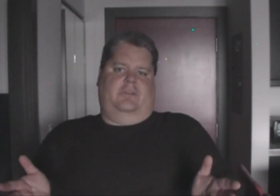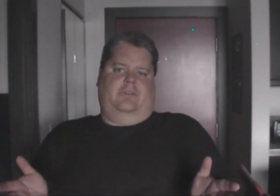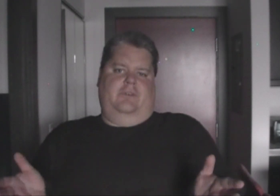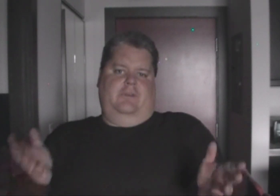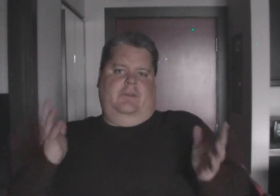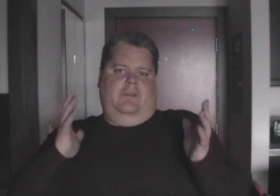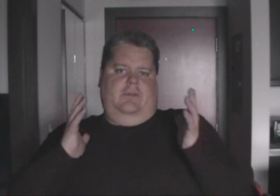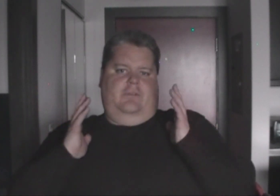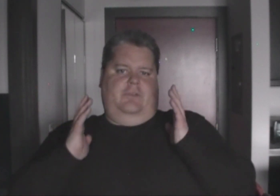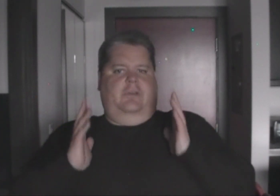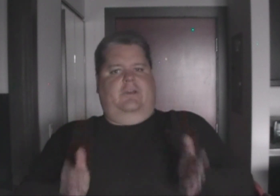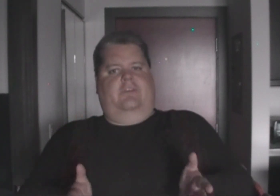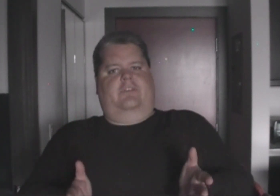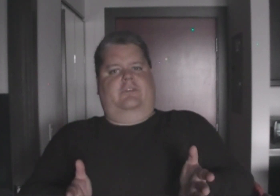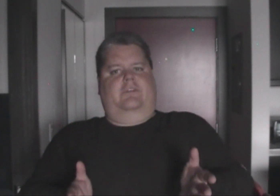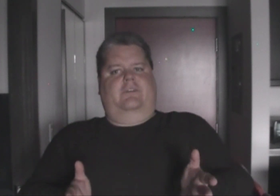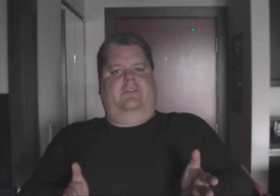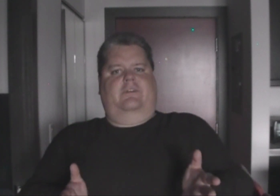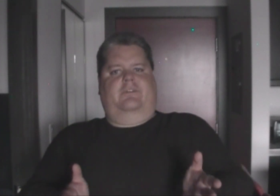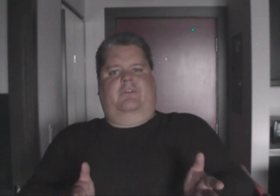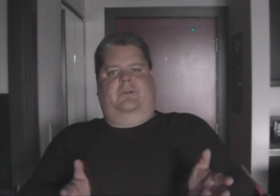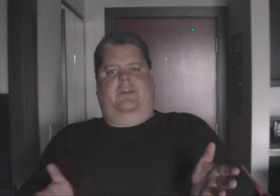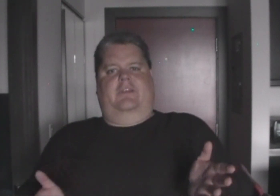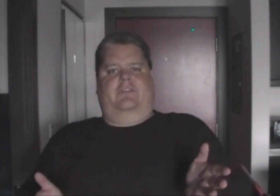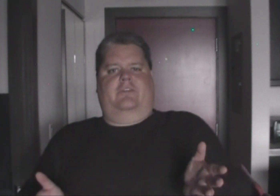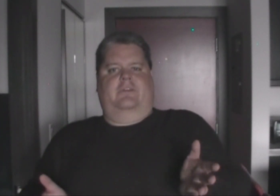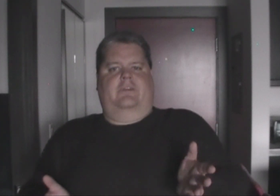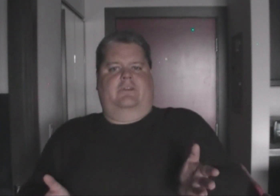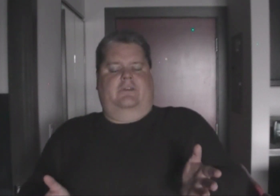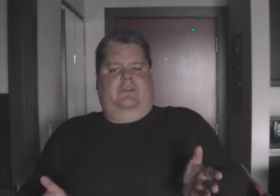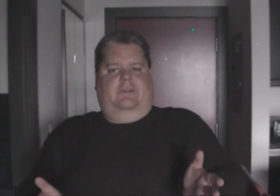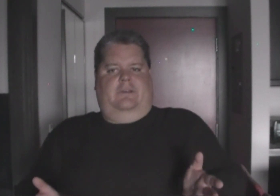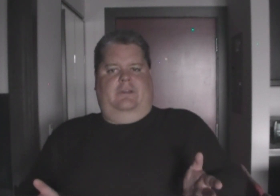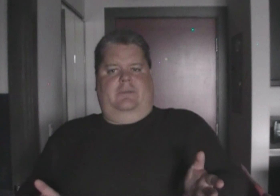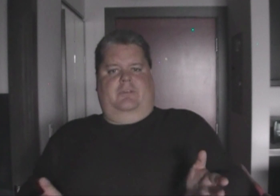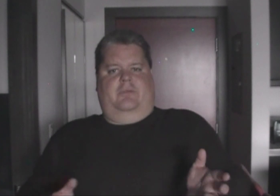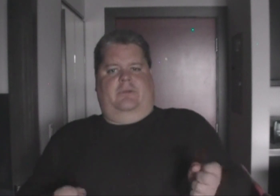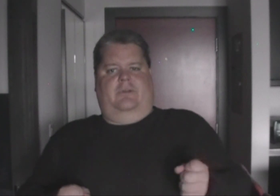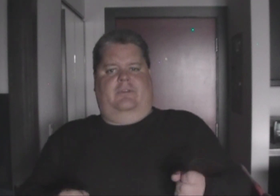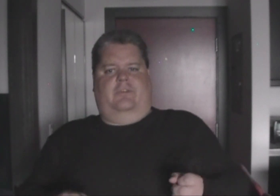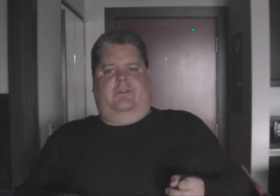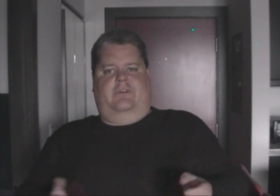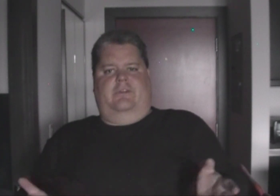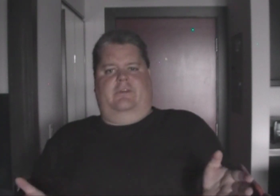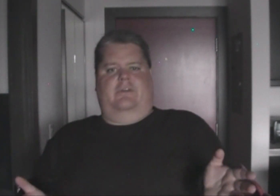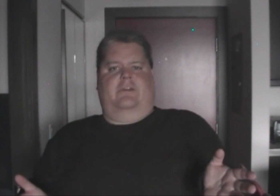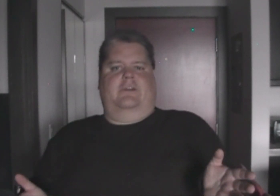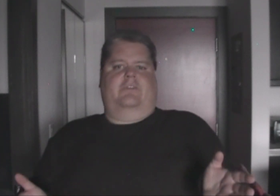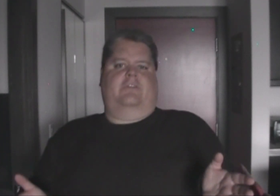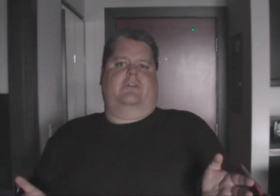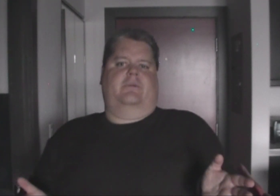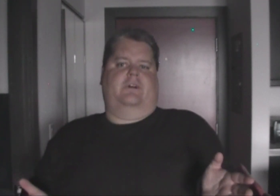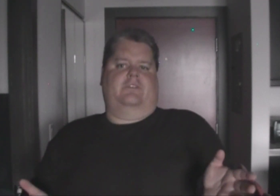for you guys, if you're my age, and I'm just wondering if you're younger guys that are watching